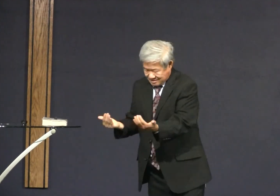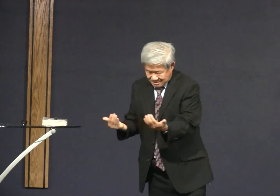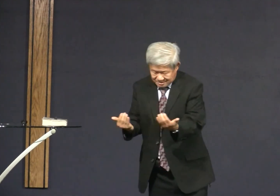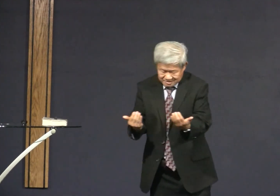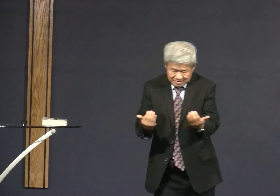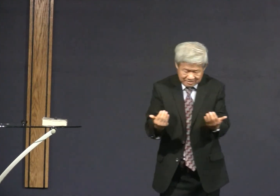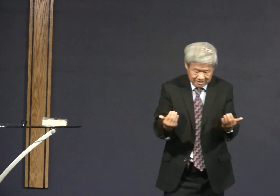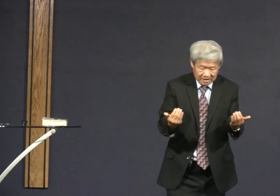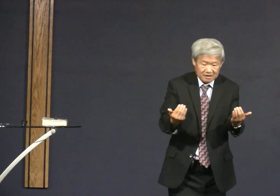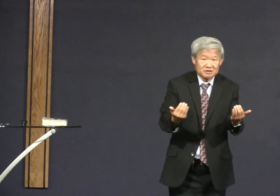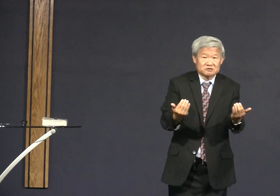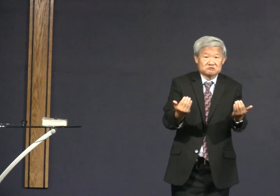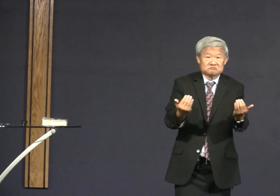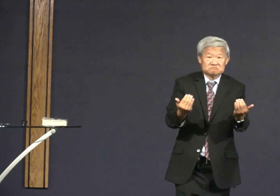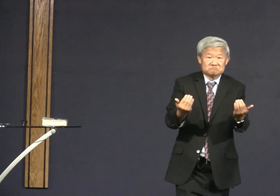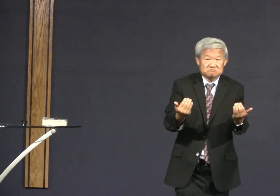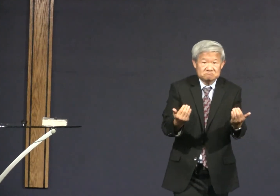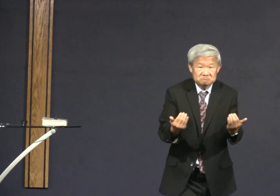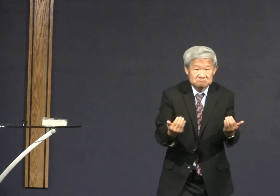would take your child